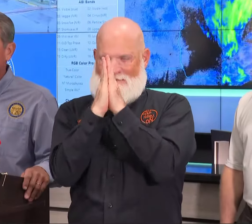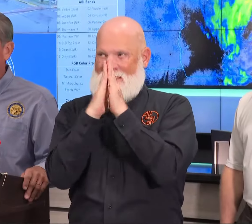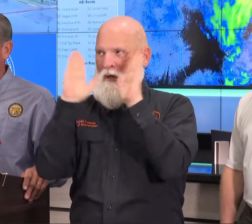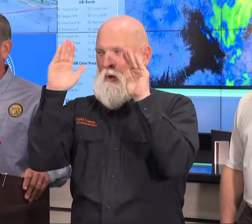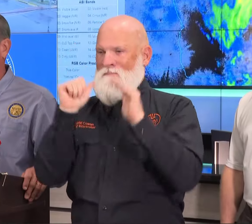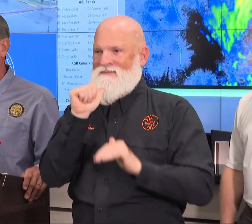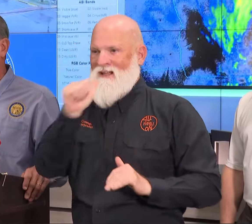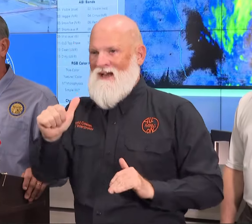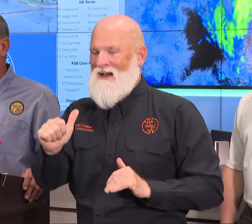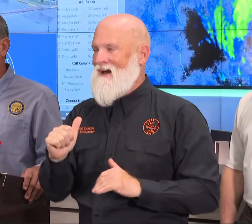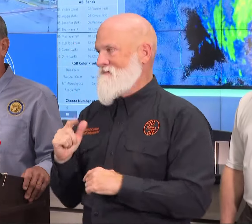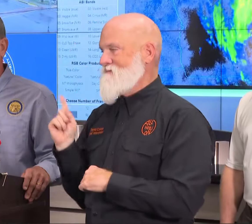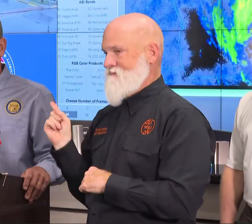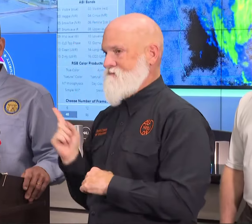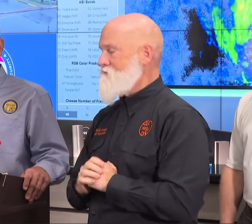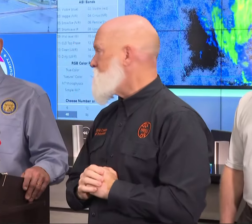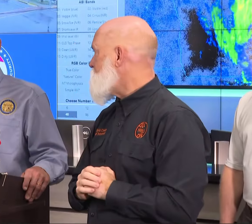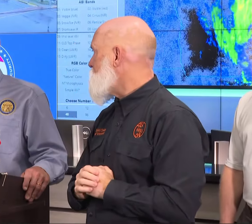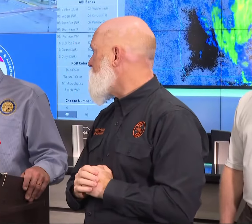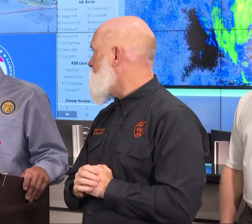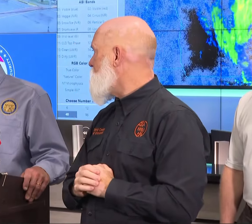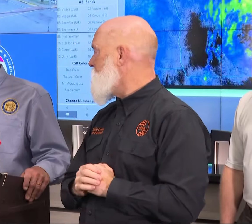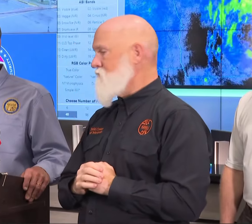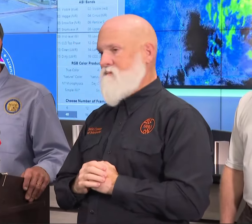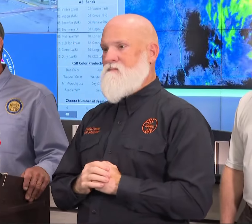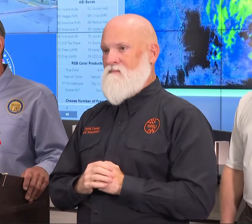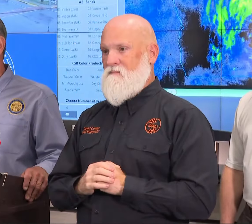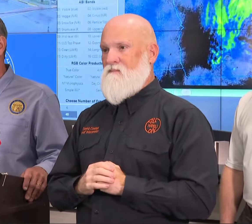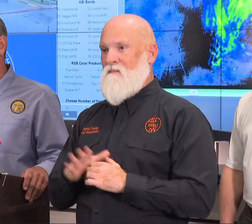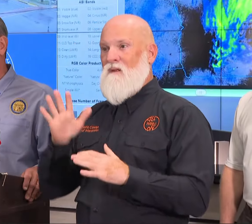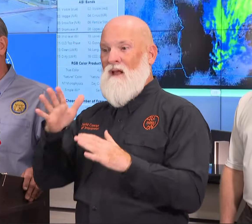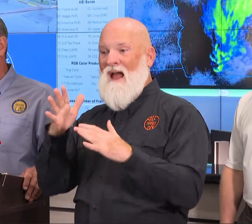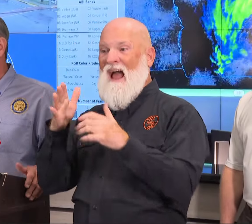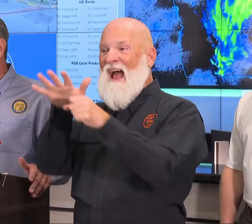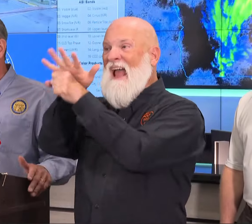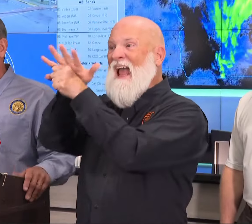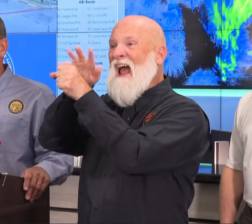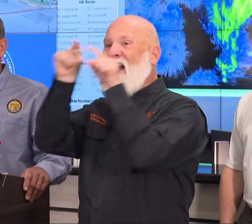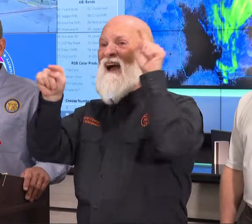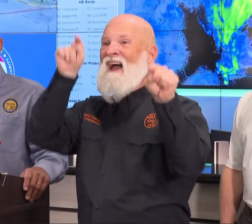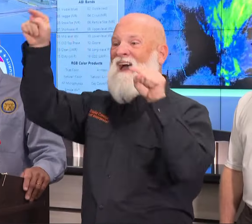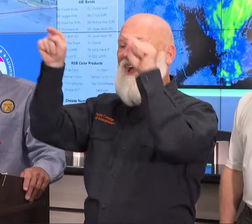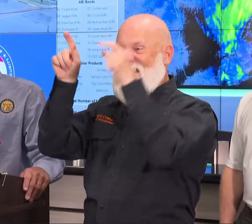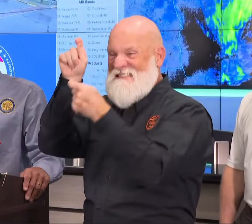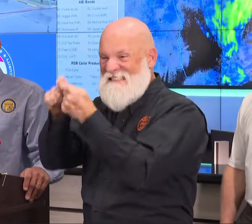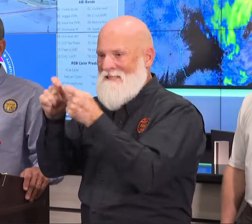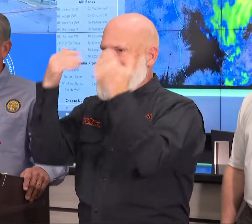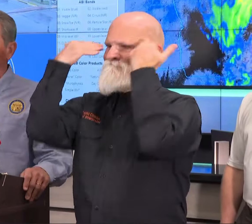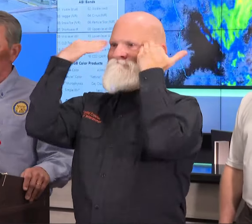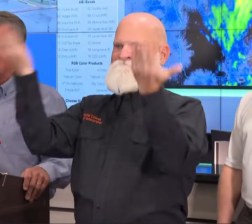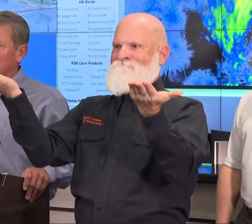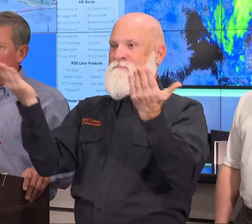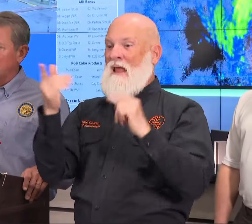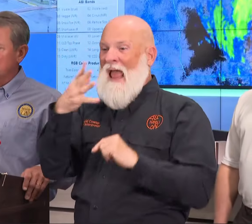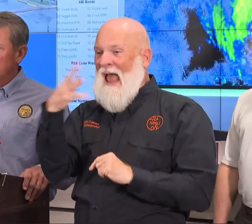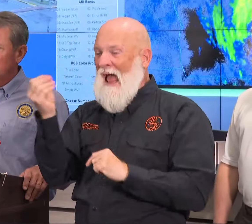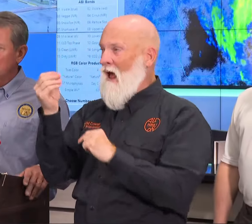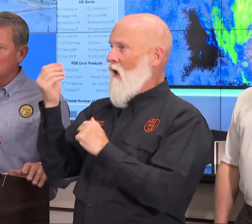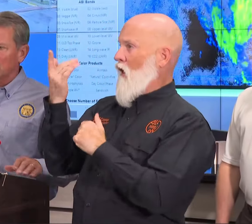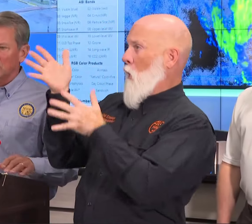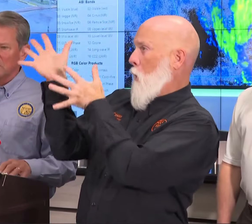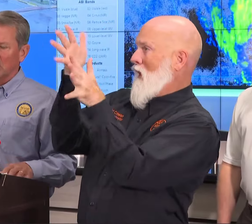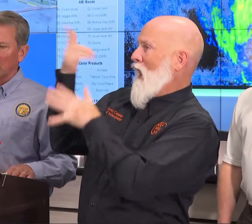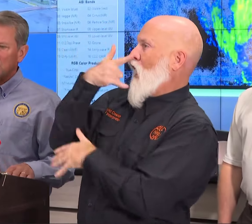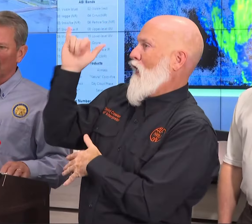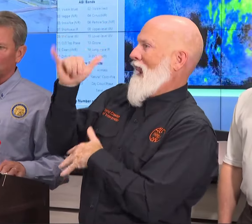got and what stage the crop is in and, you know, what kind of wind damage they had. And, you know, that's something